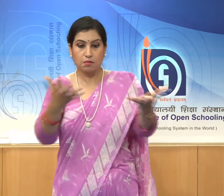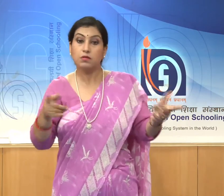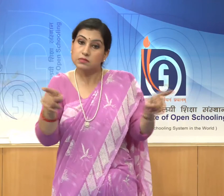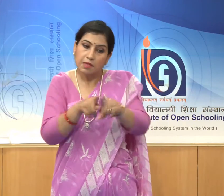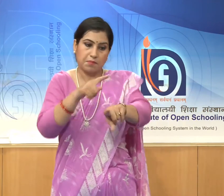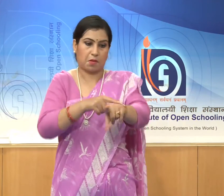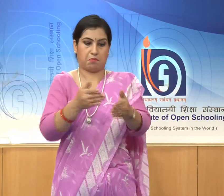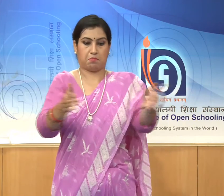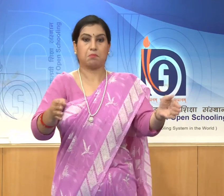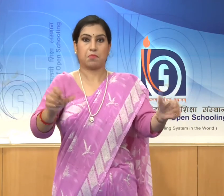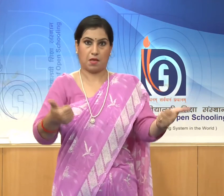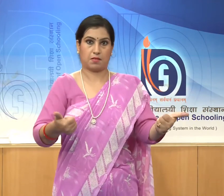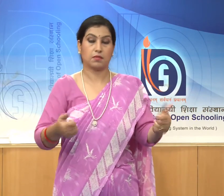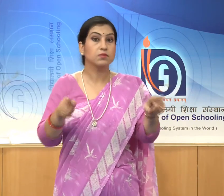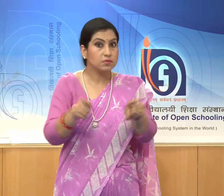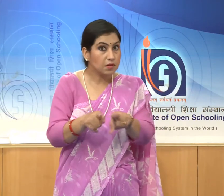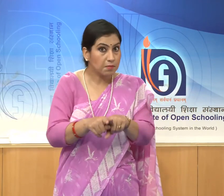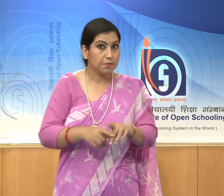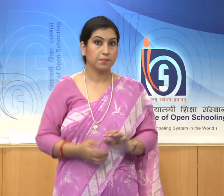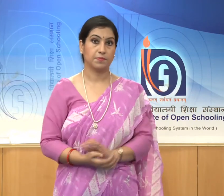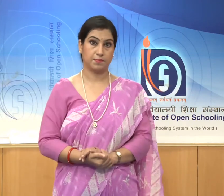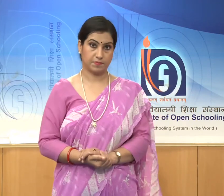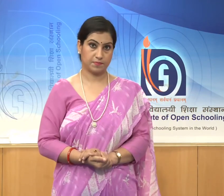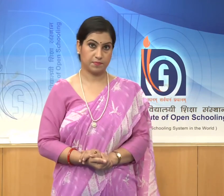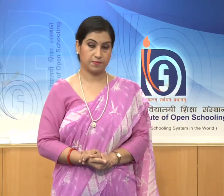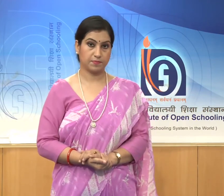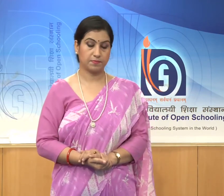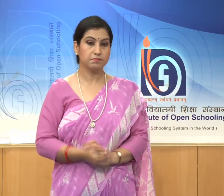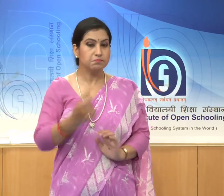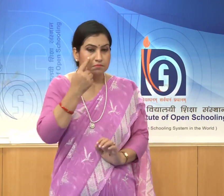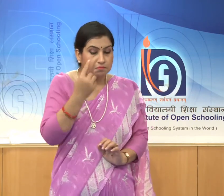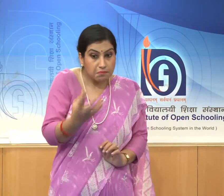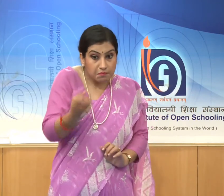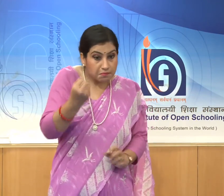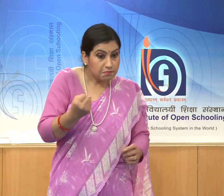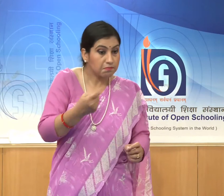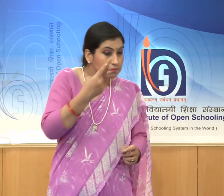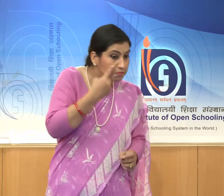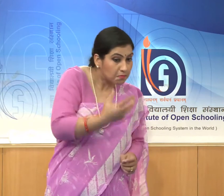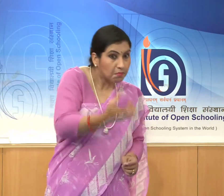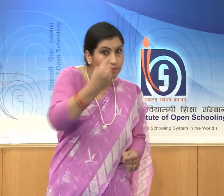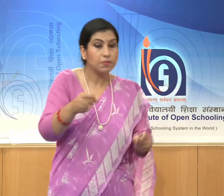and identify distinctly